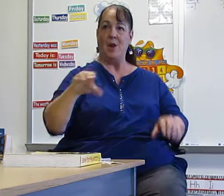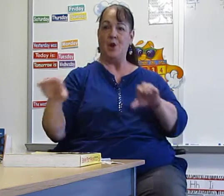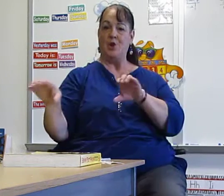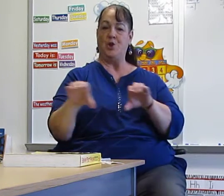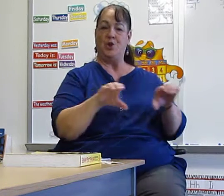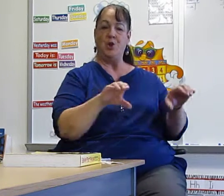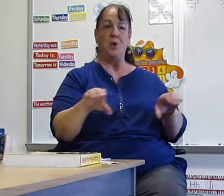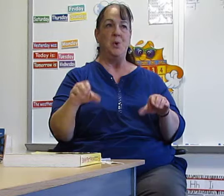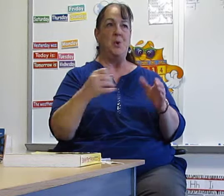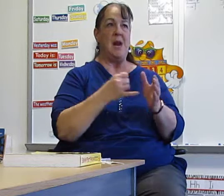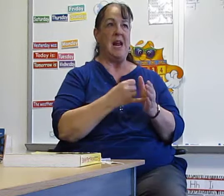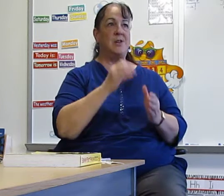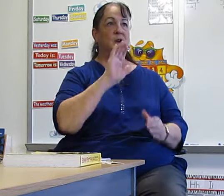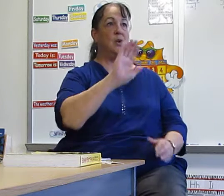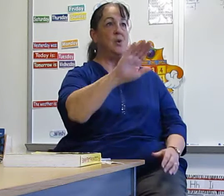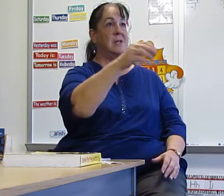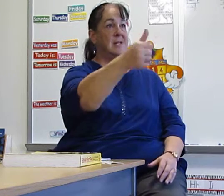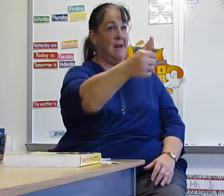Do it yourself.